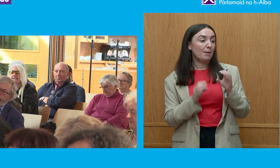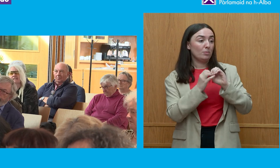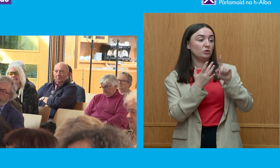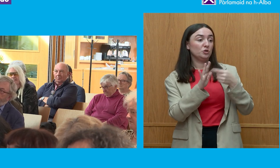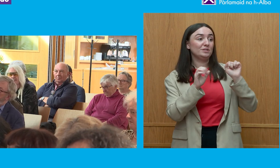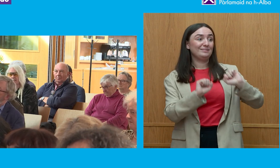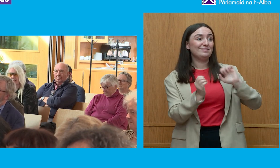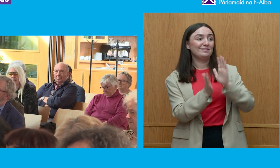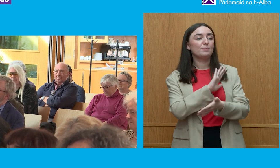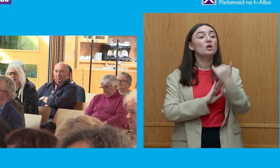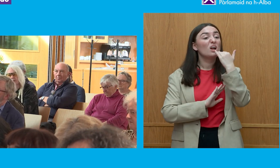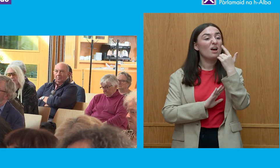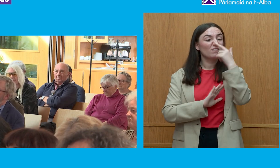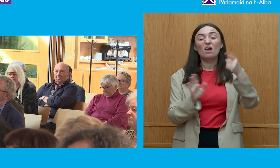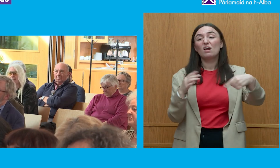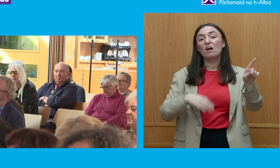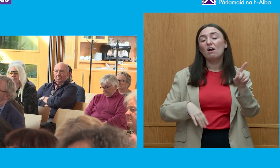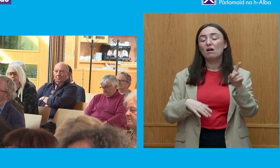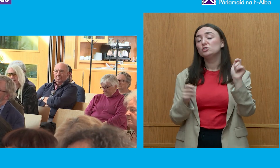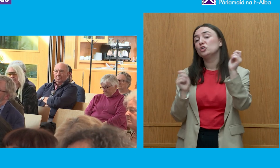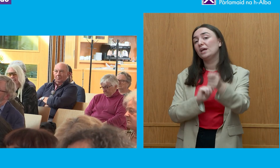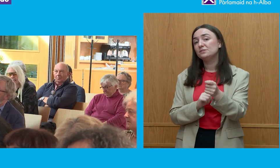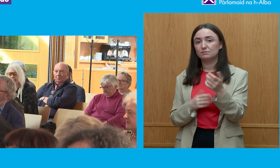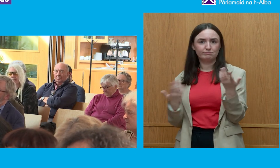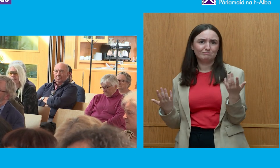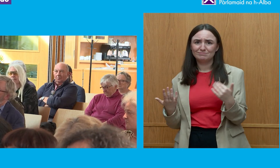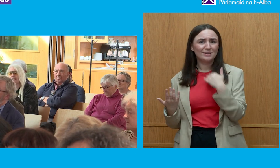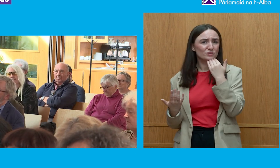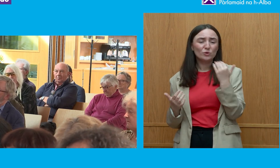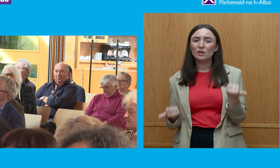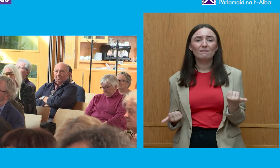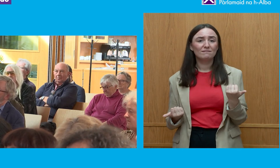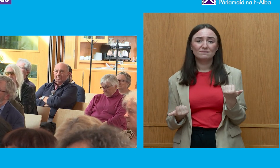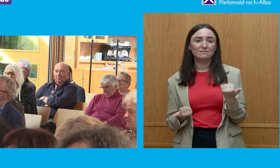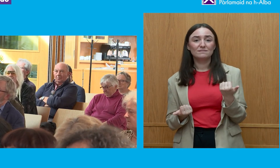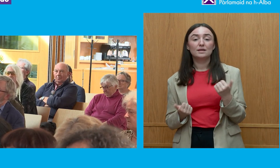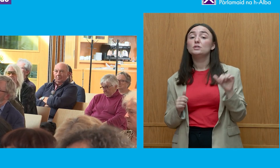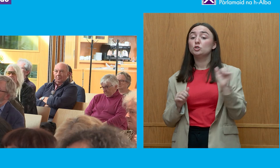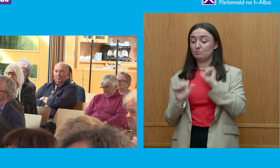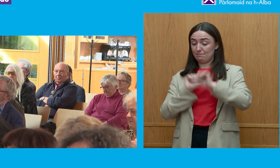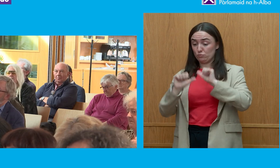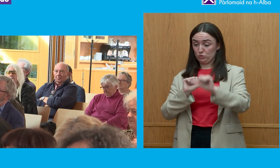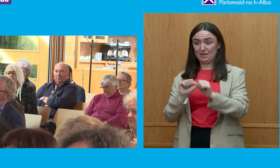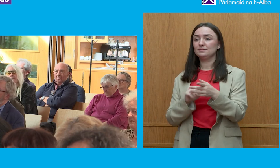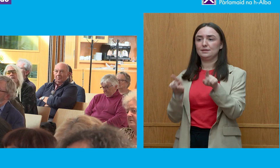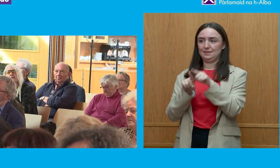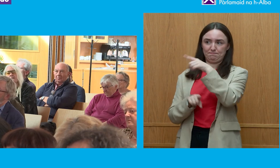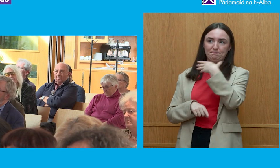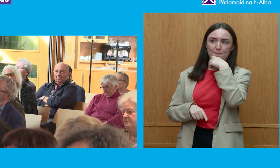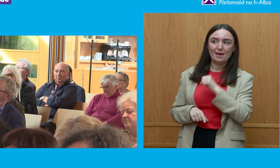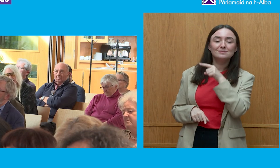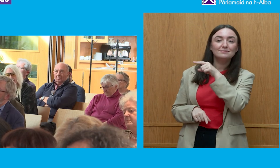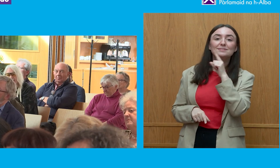is insufficient and there should have been processes and systems in place as the gentleman in front of me has just said that